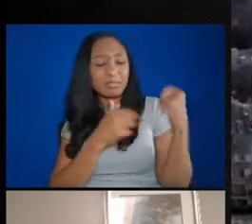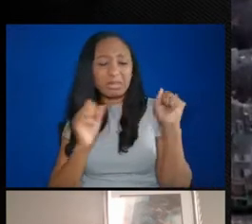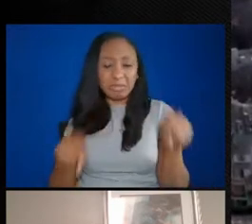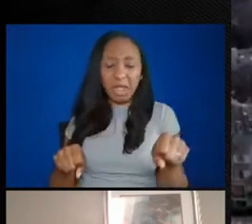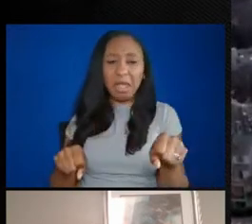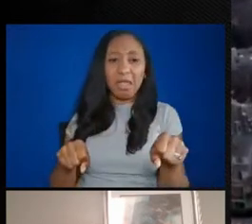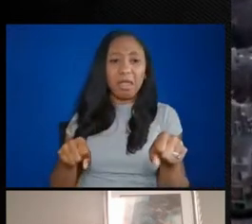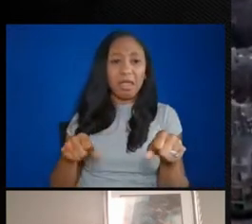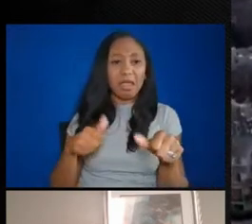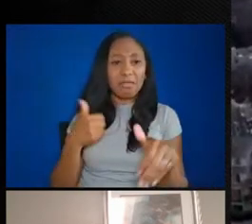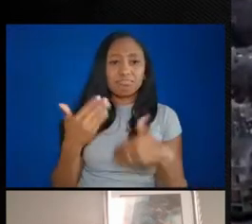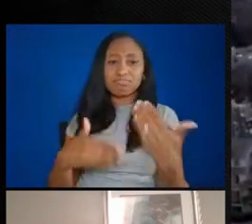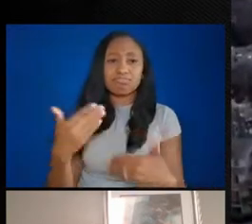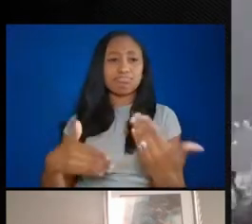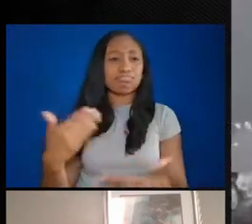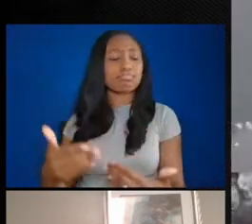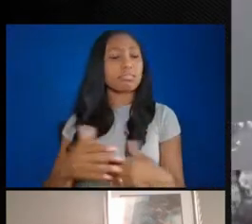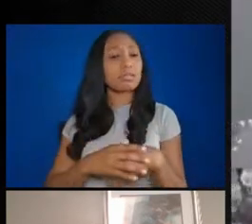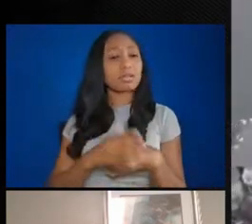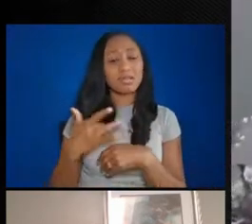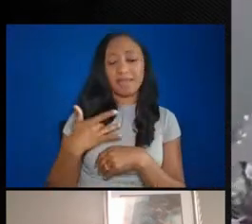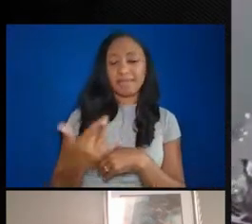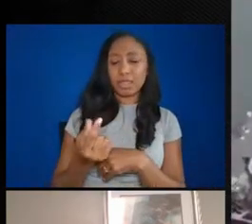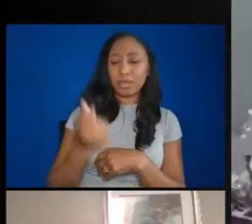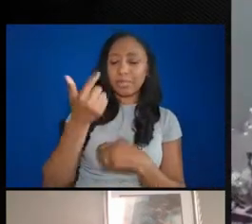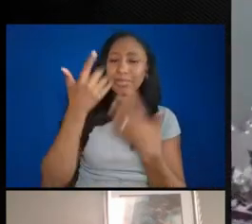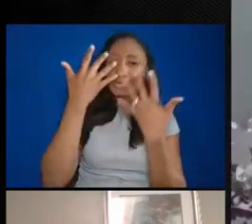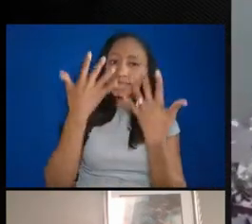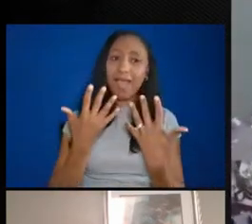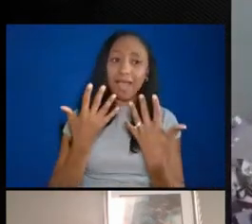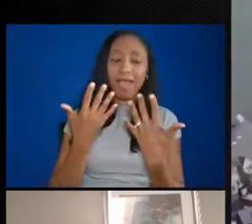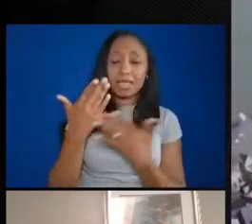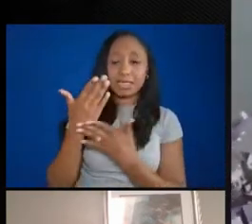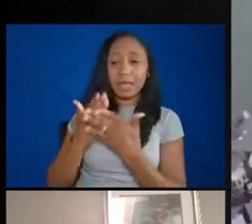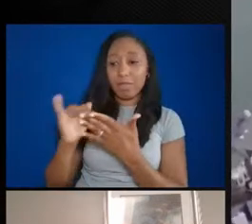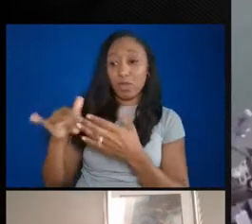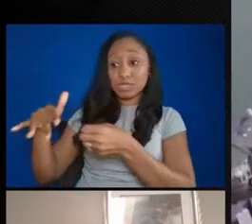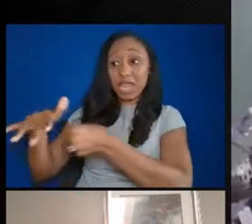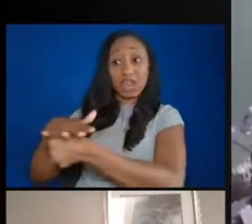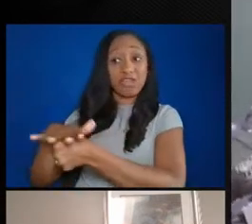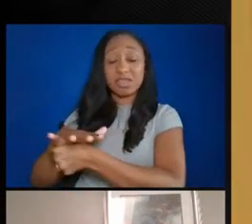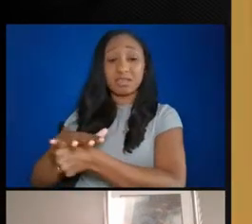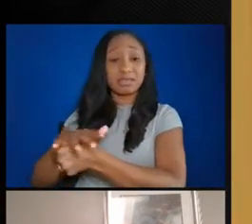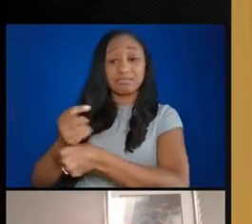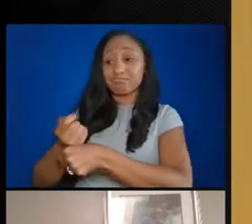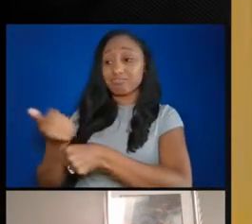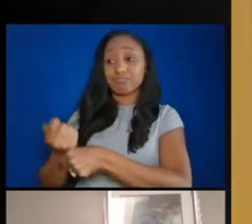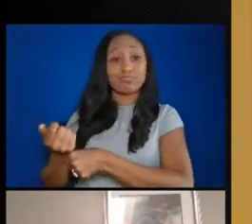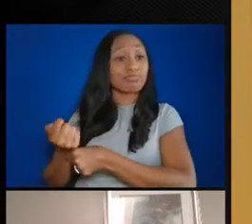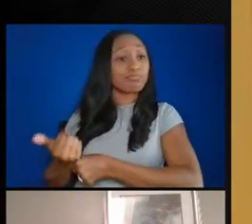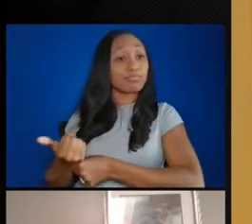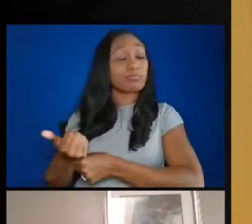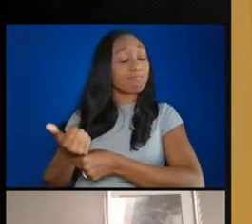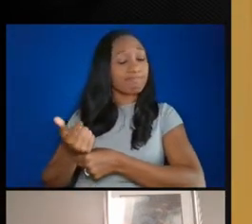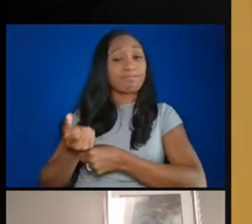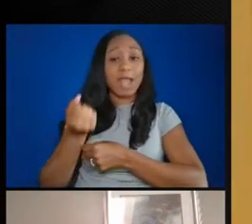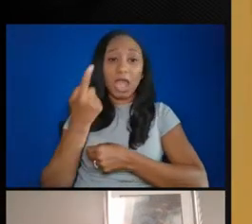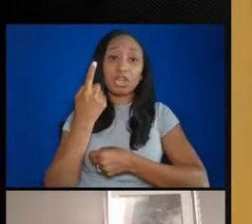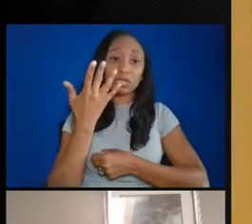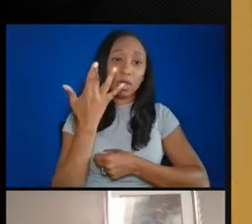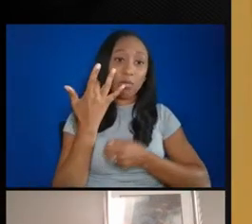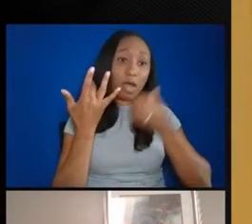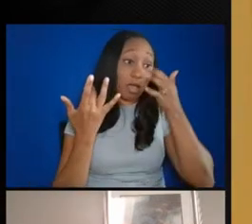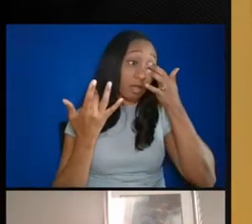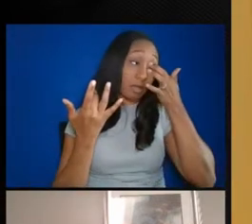I do feel a little sad that some of these beaches no longer exist. And I understand why, because when